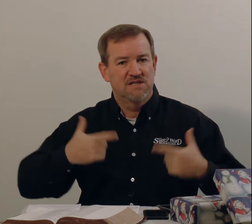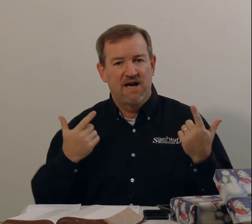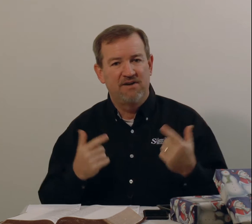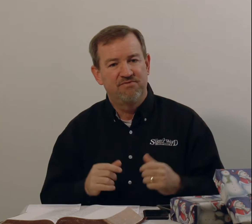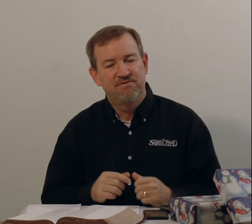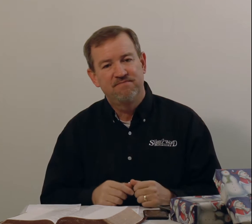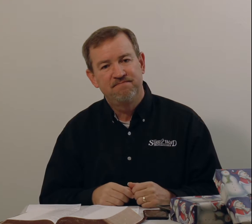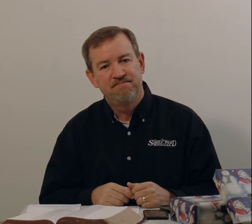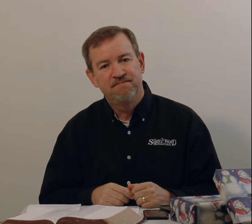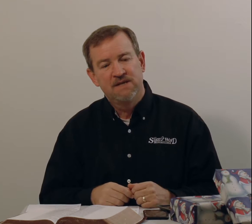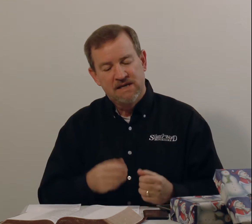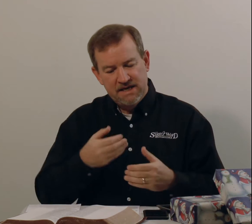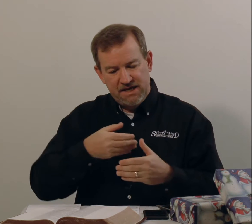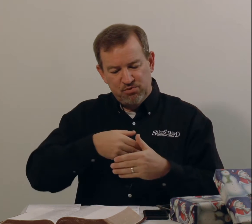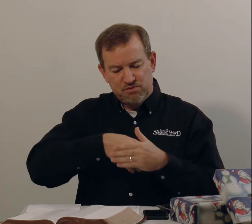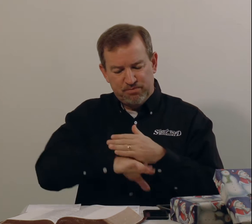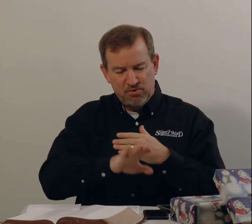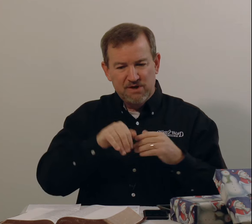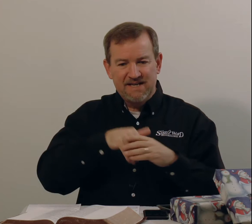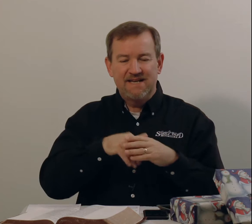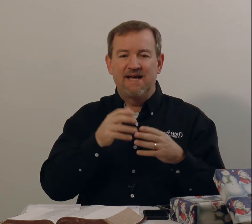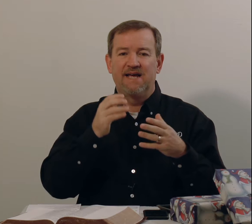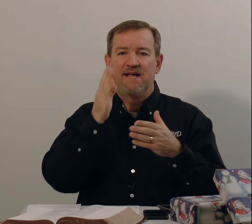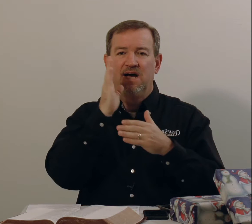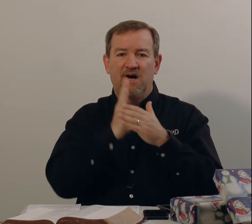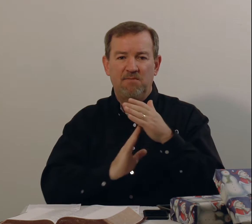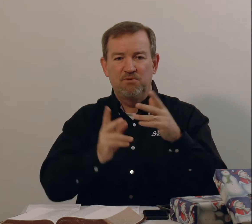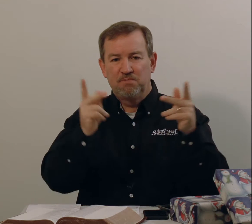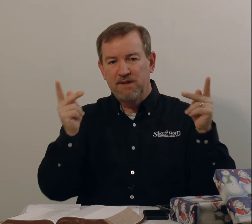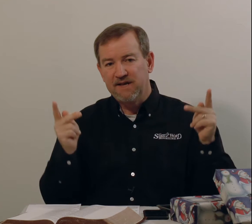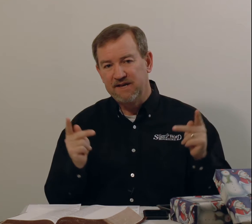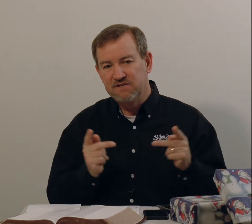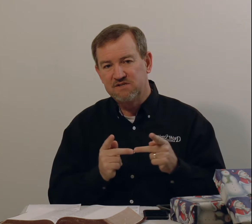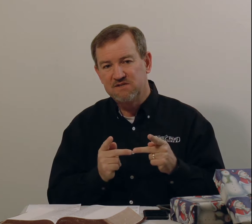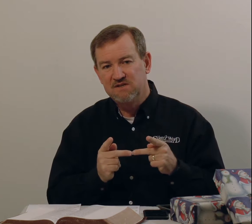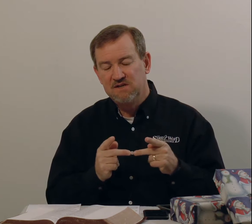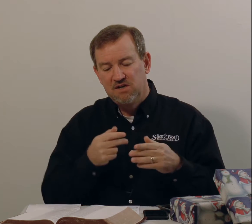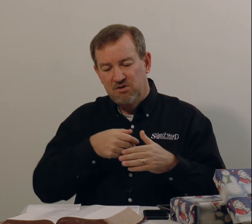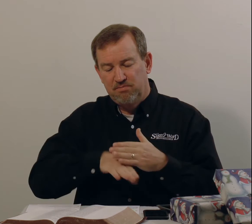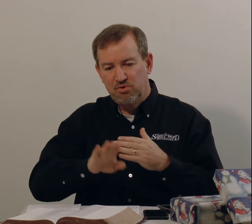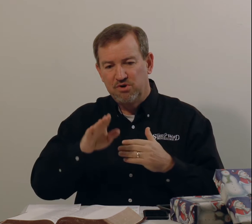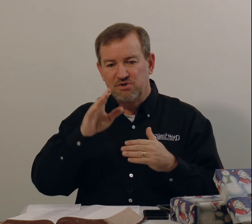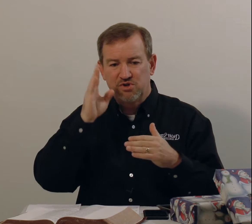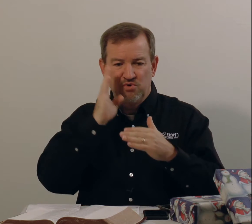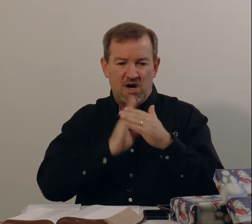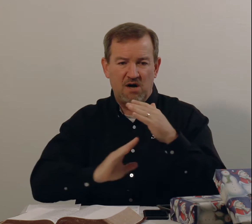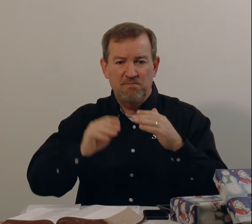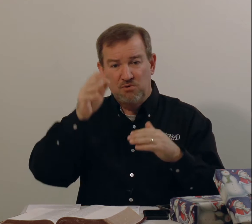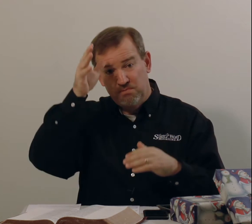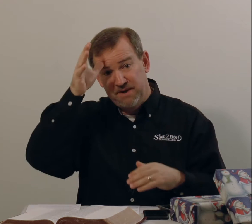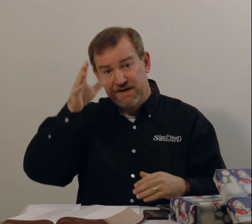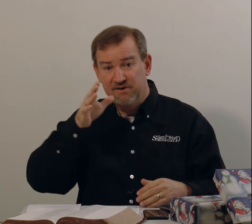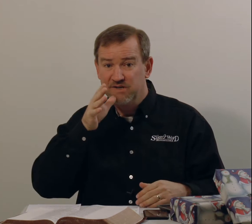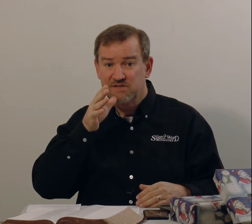life. He was born in a humble place, born to humble parents,